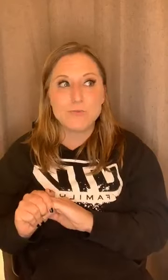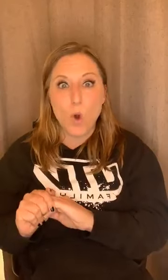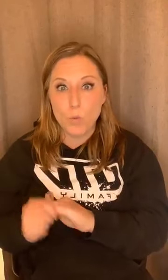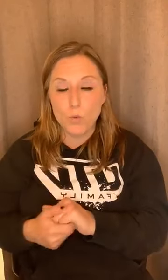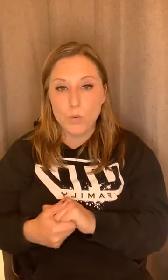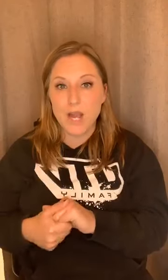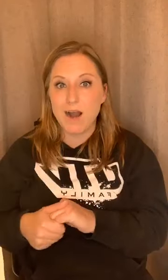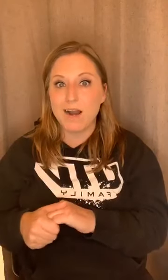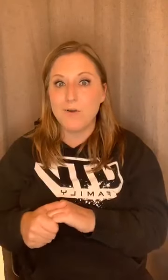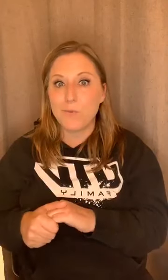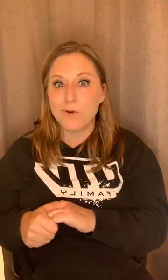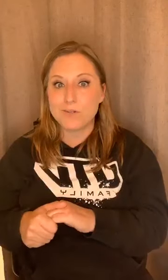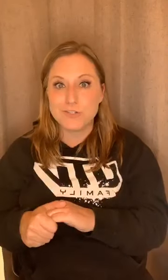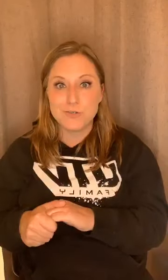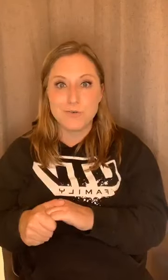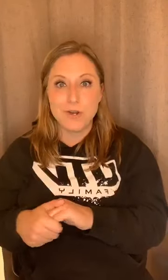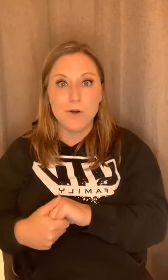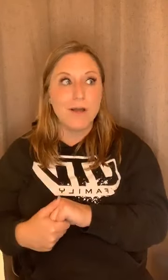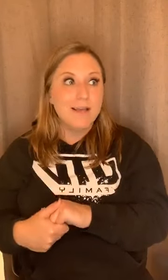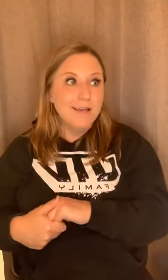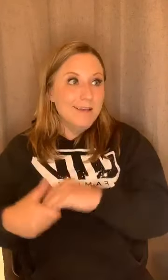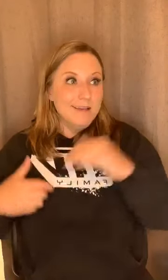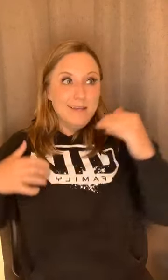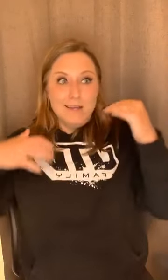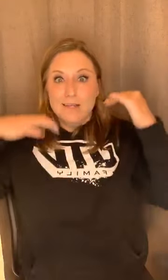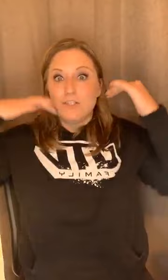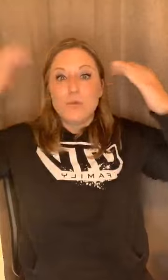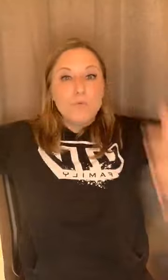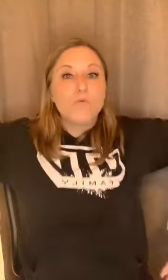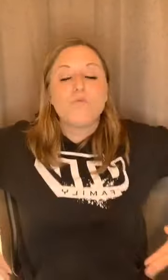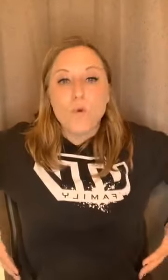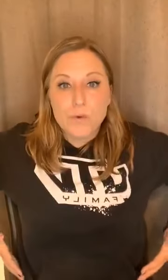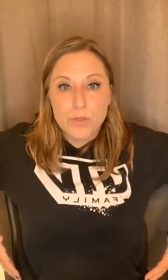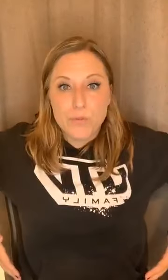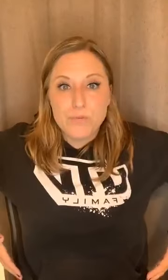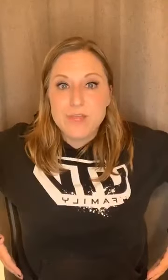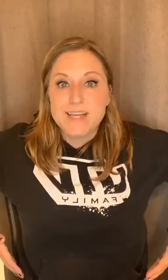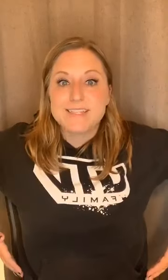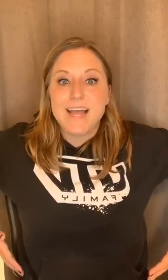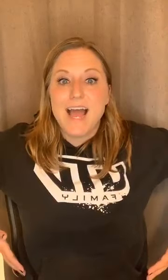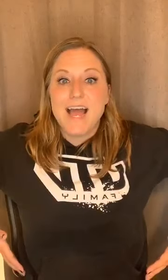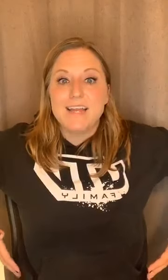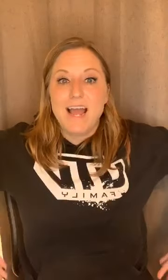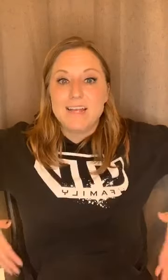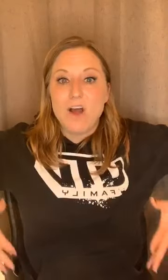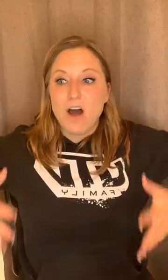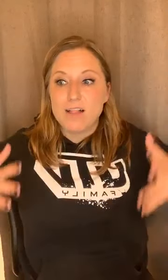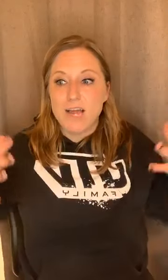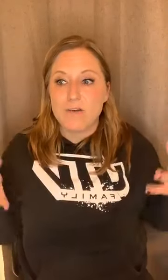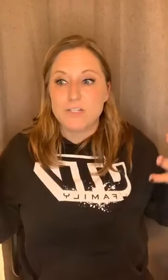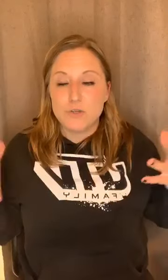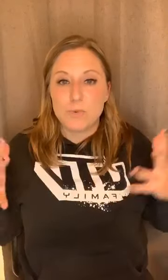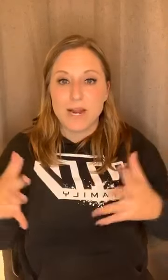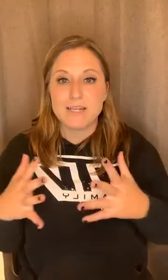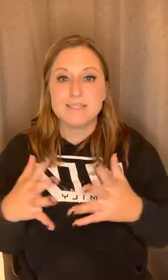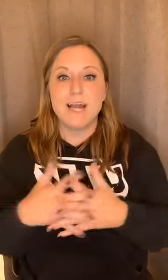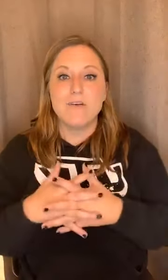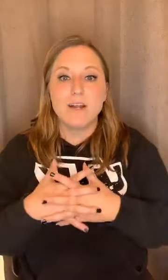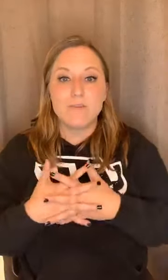own who we are in order to, you know, to move forward through this and, and not allow it to bring us down. And if you